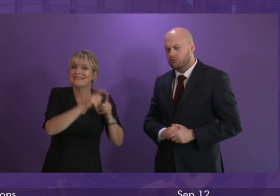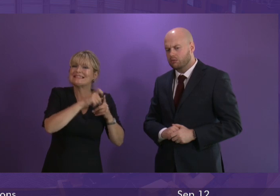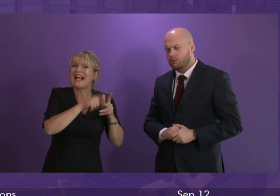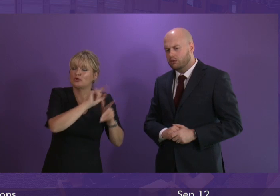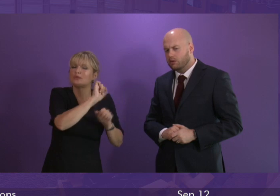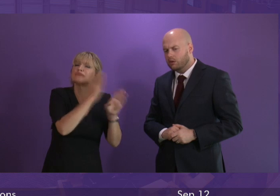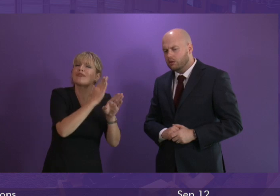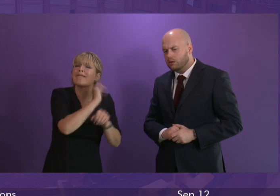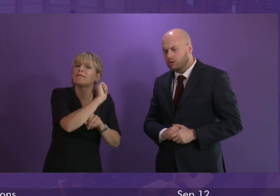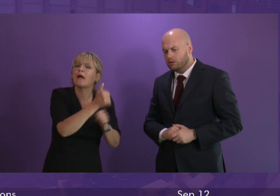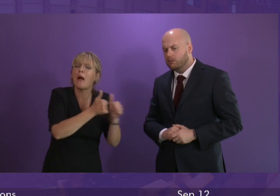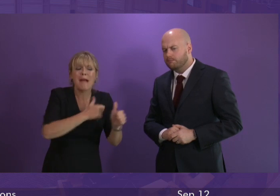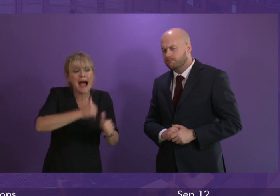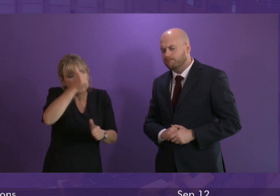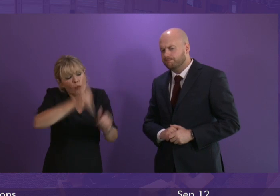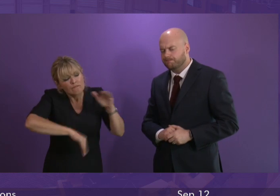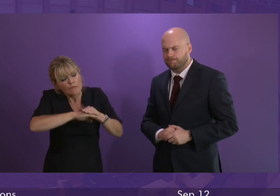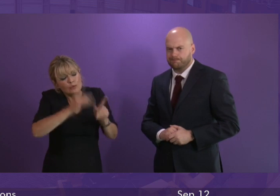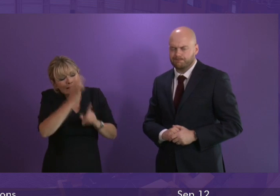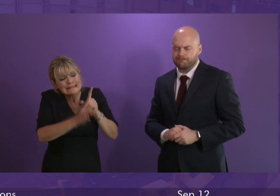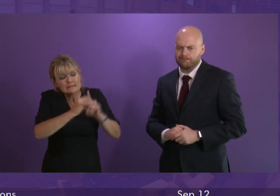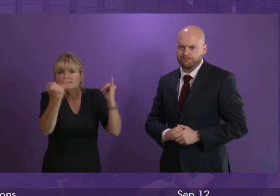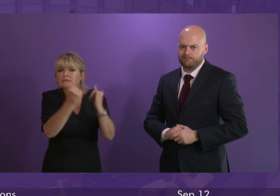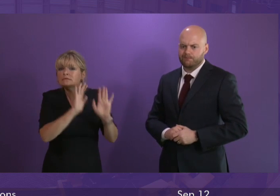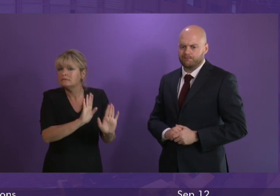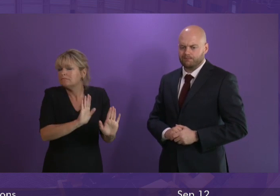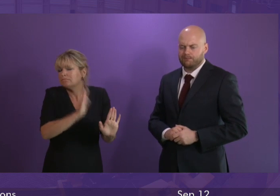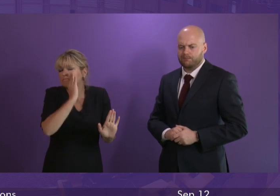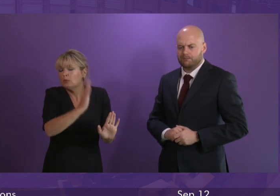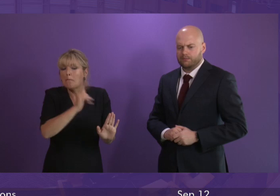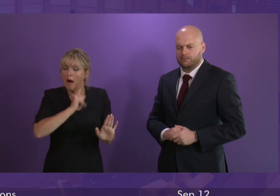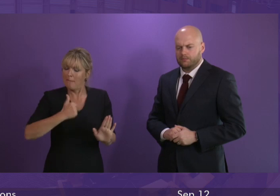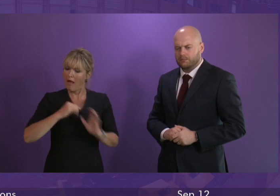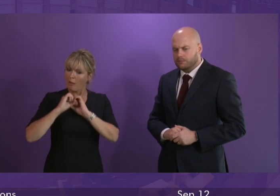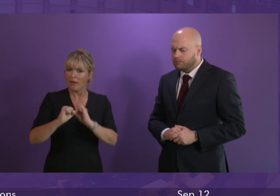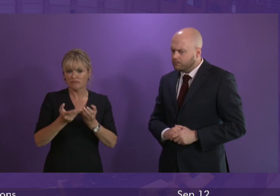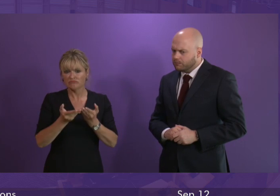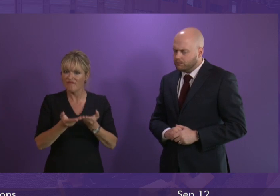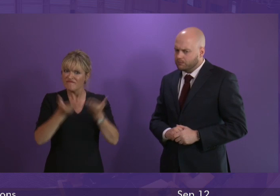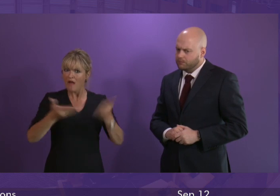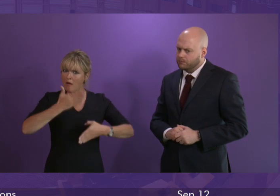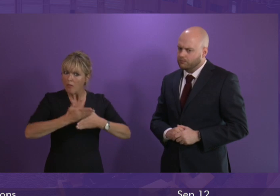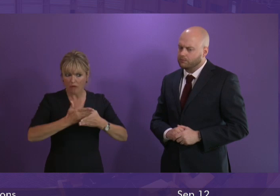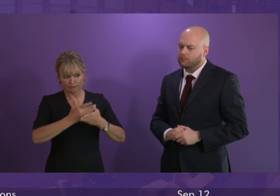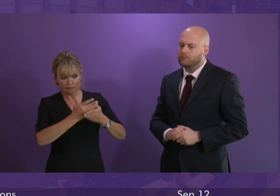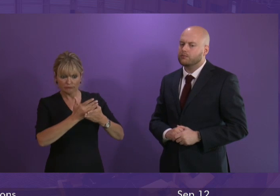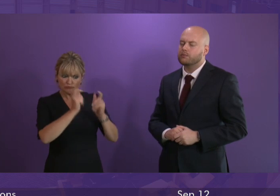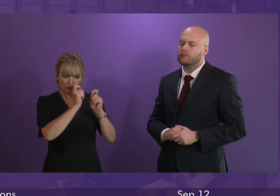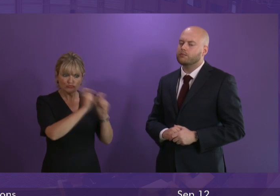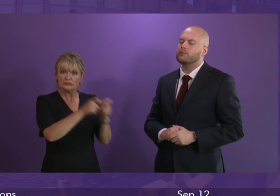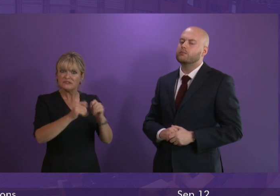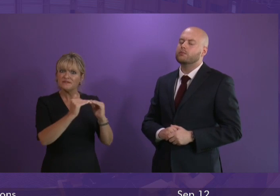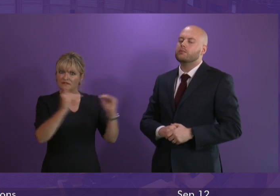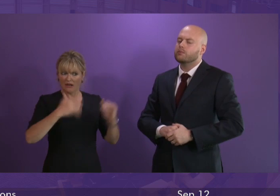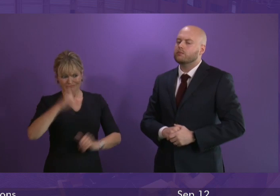of the details of the dispute but I hope my commitment to fair work and to fair treatment of workers is well known so I